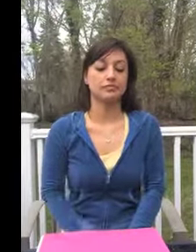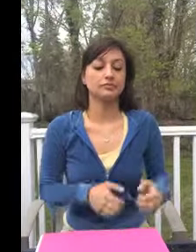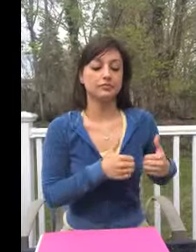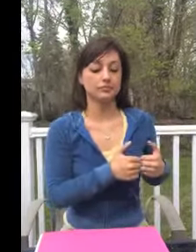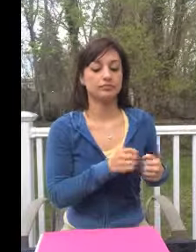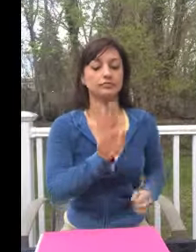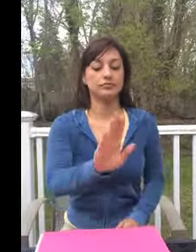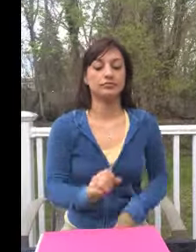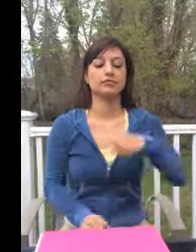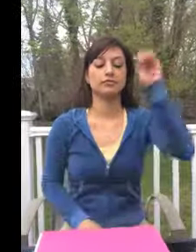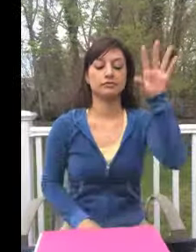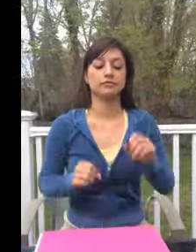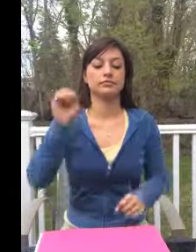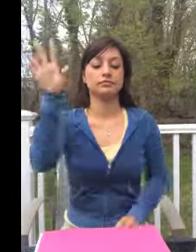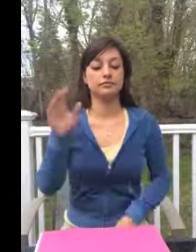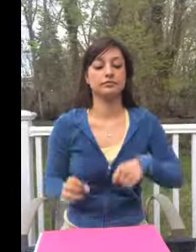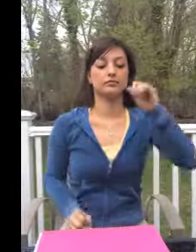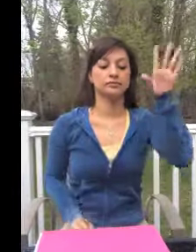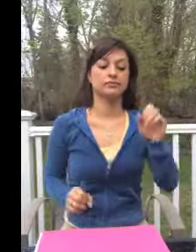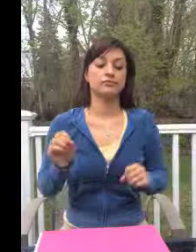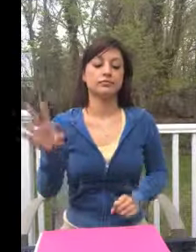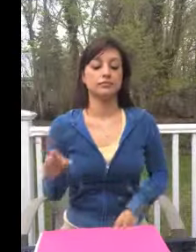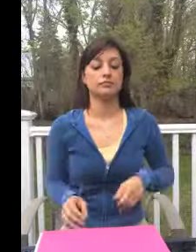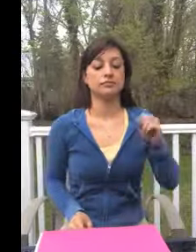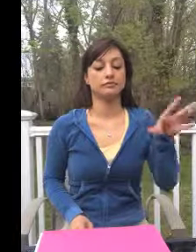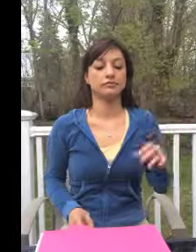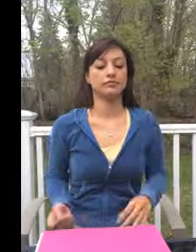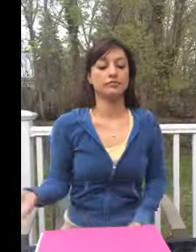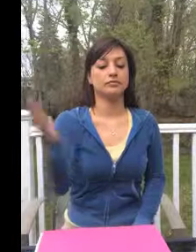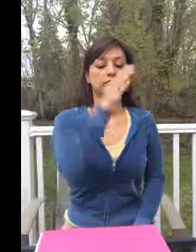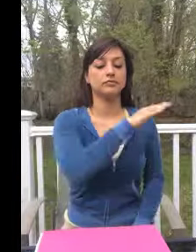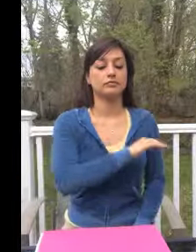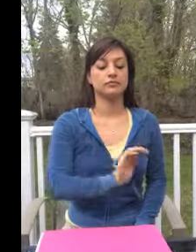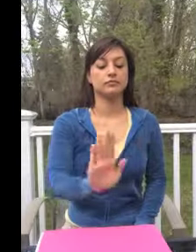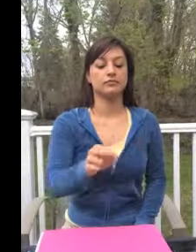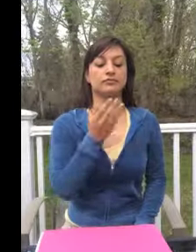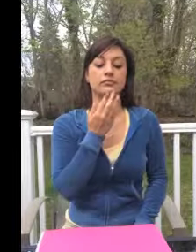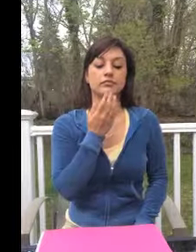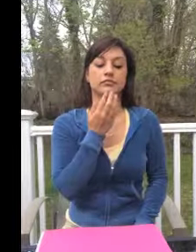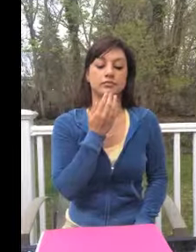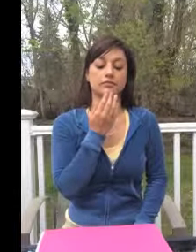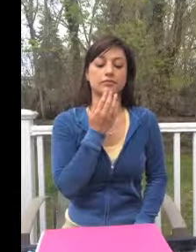Baby you're a firework, come on let your colors,